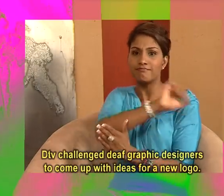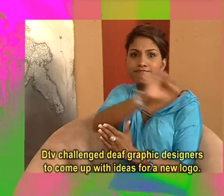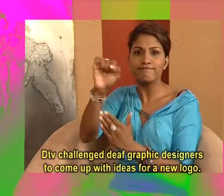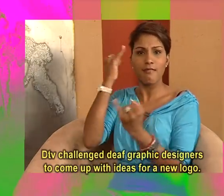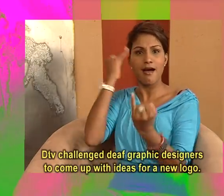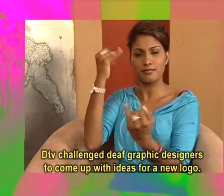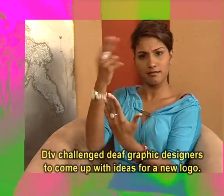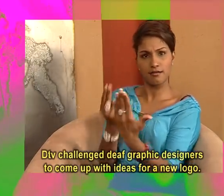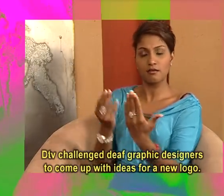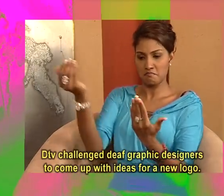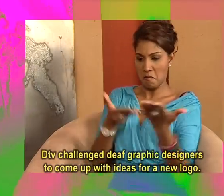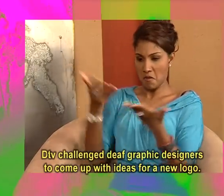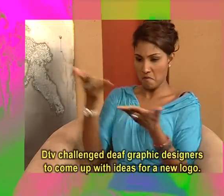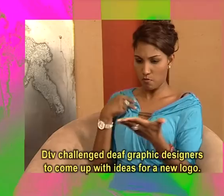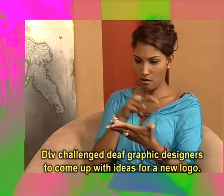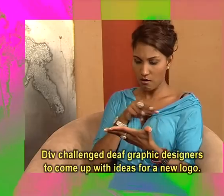logo.